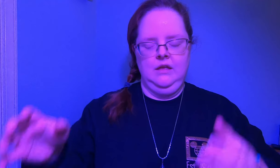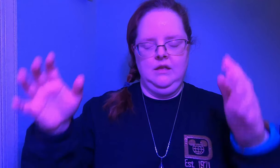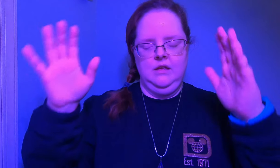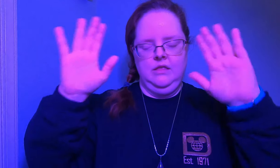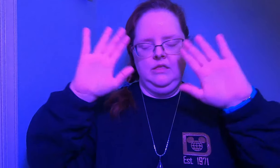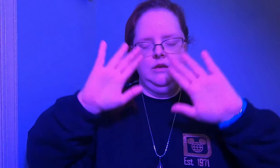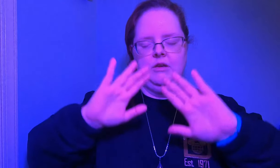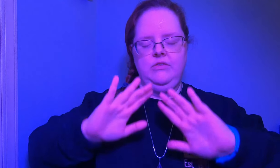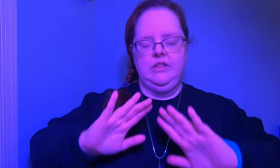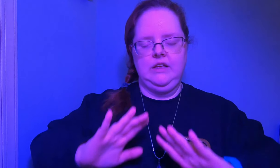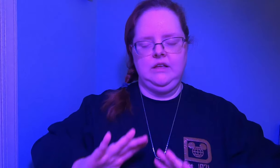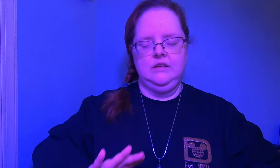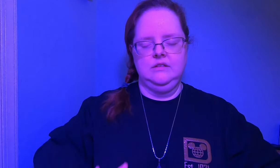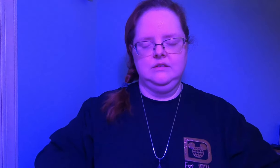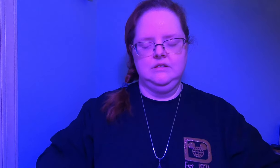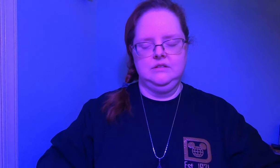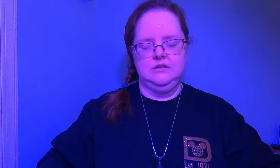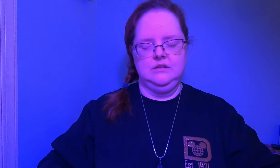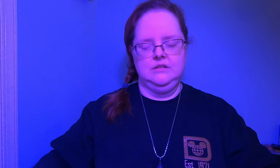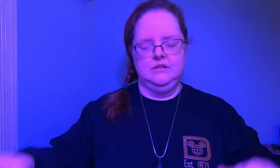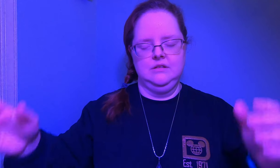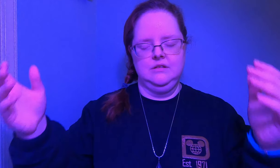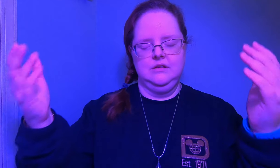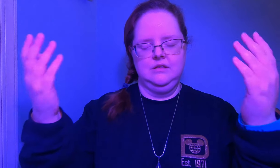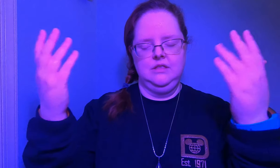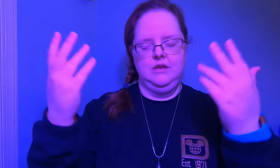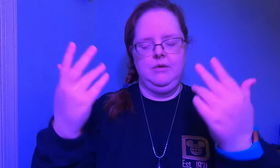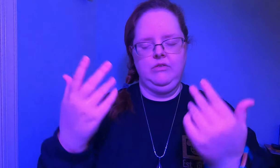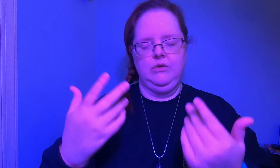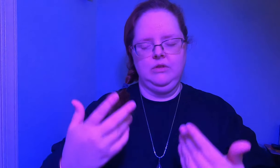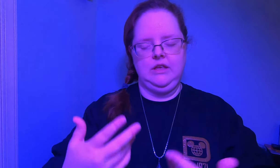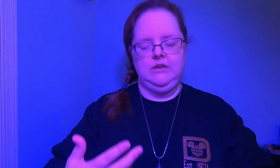that they may feel ease that they may feel relief